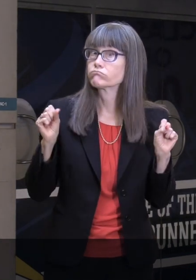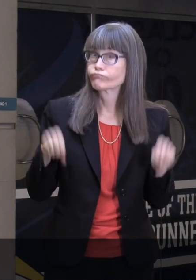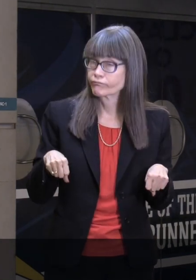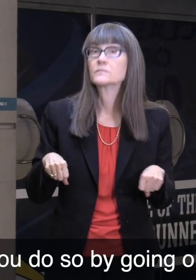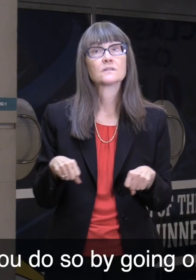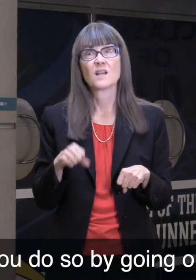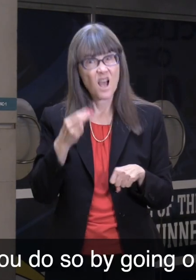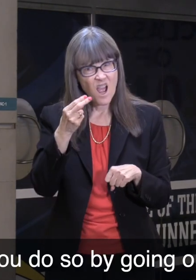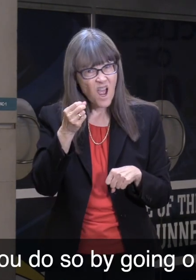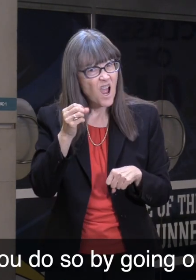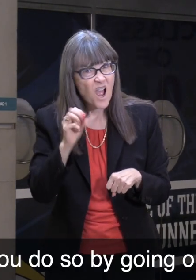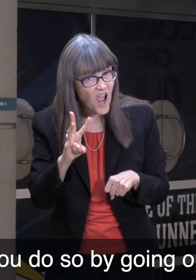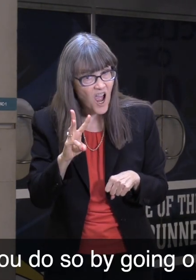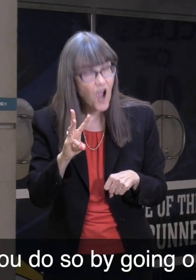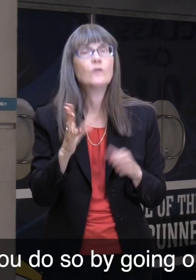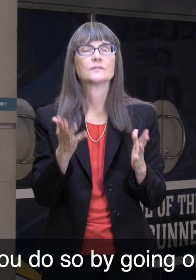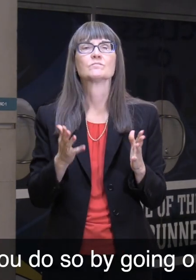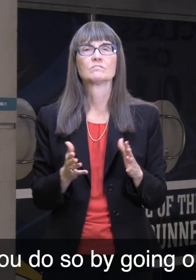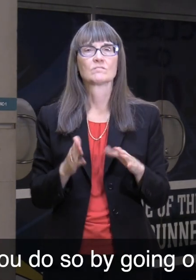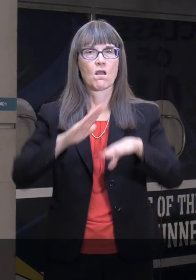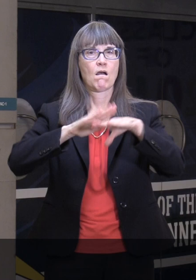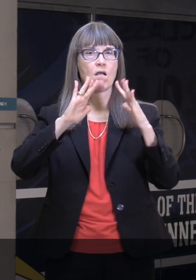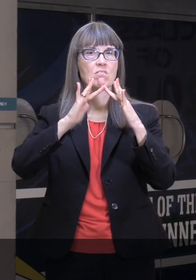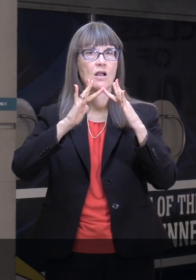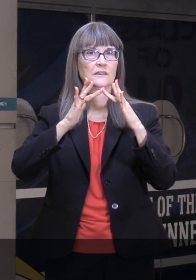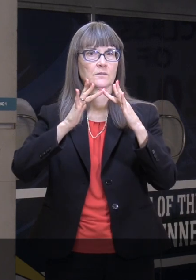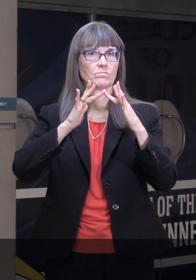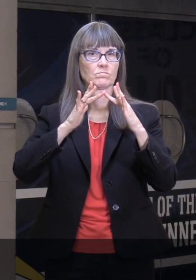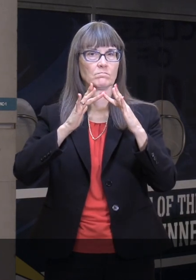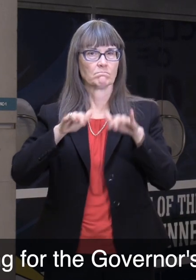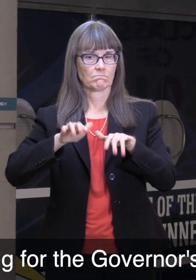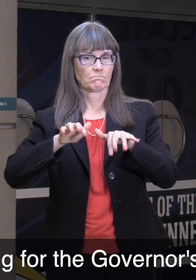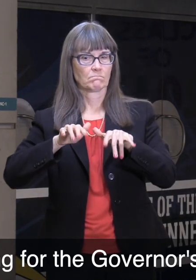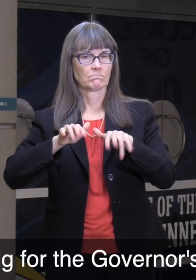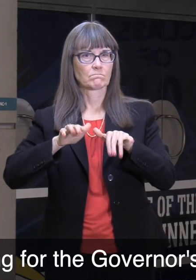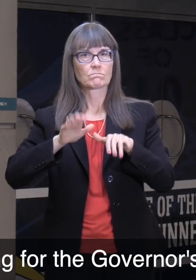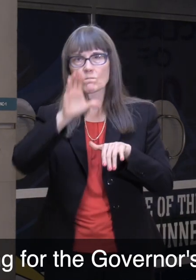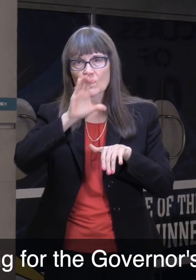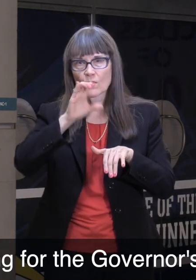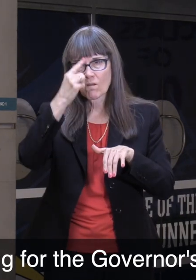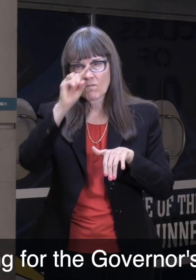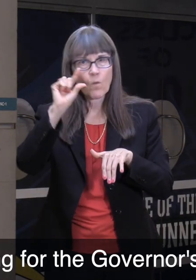And you do so by going online, searching for the Governor's Office,